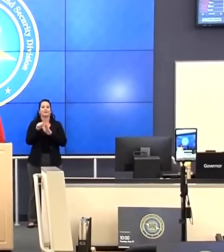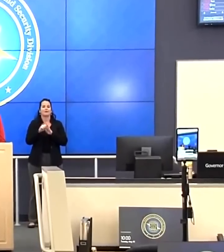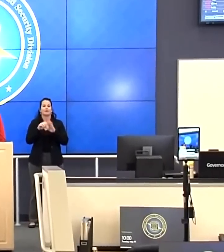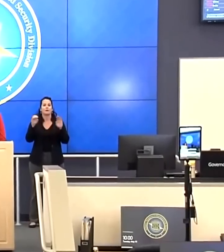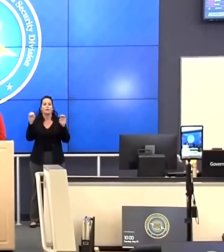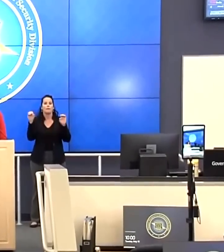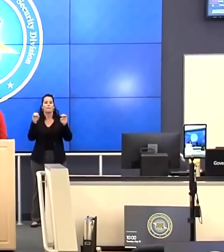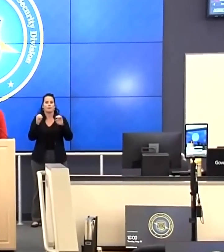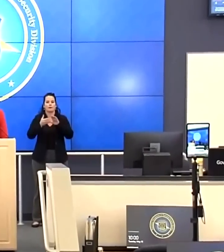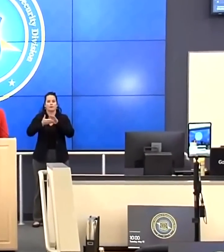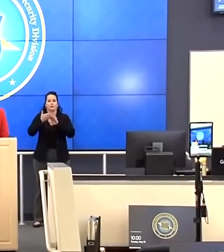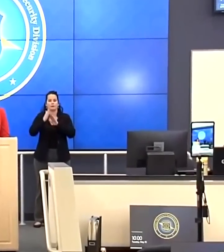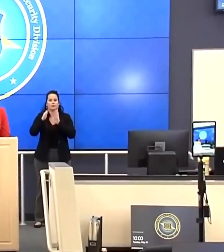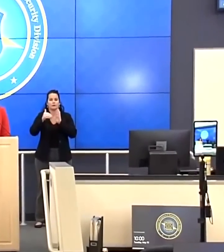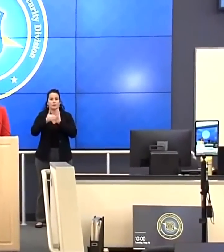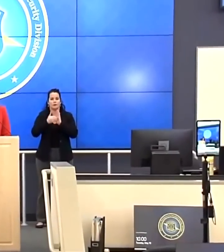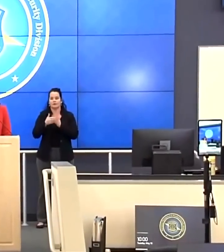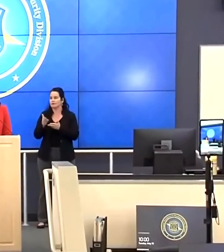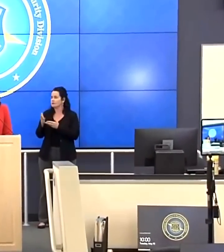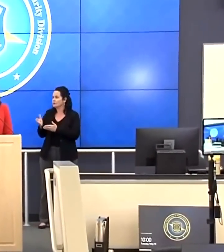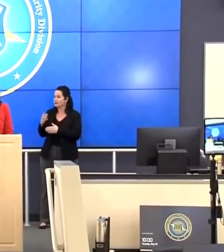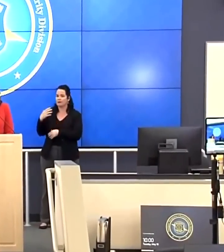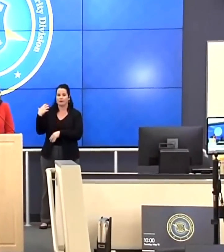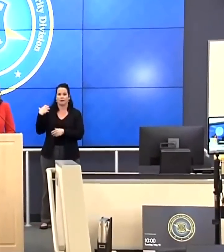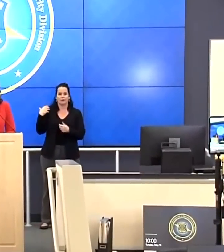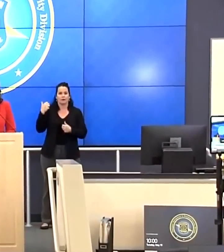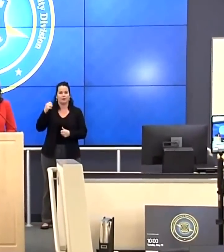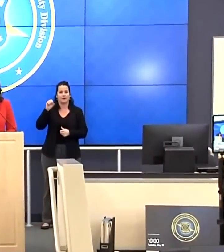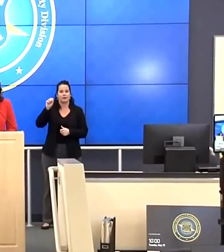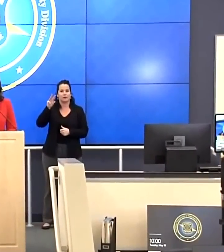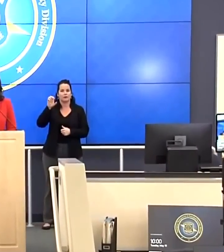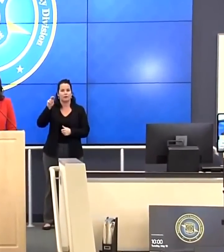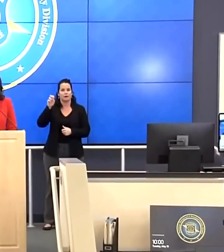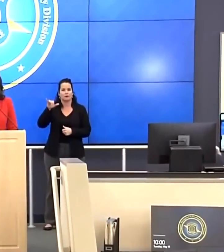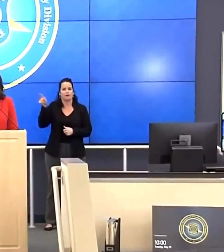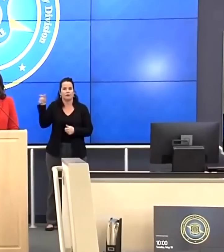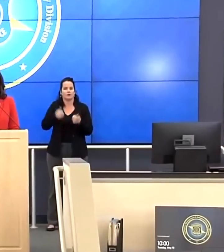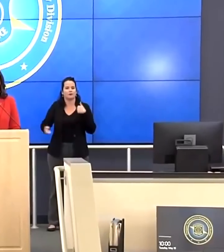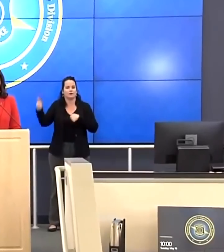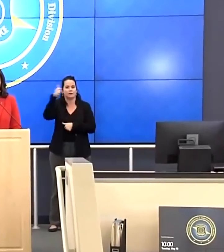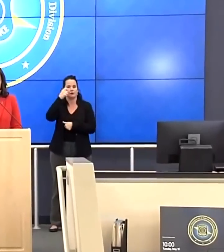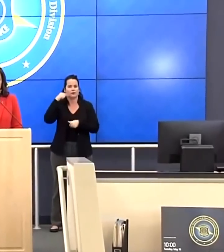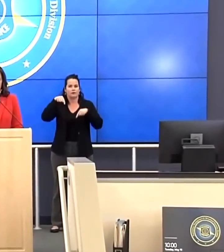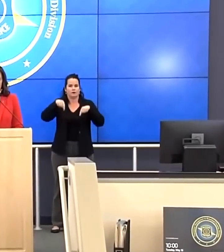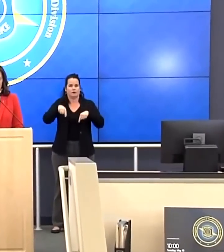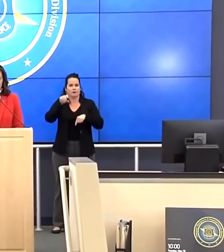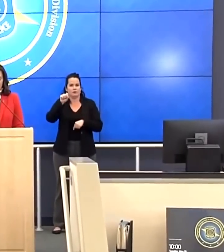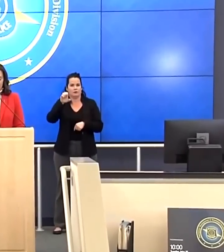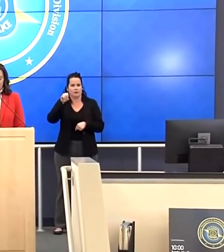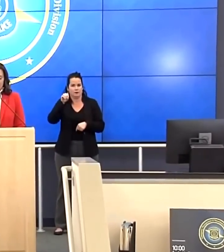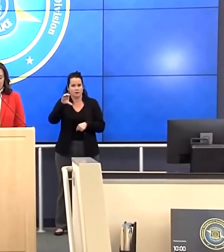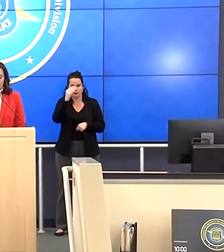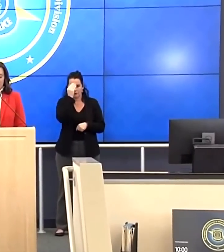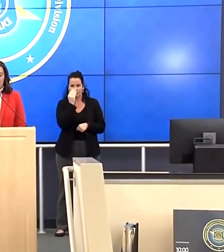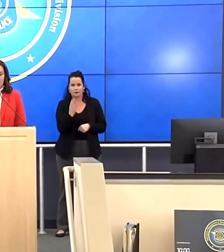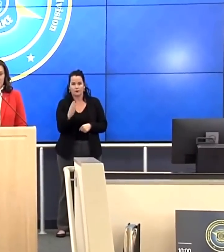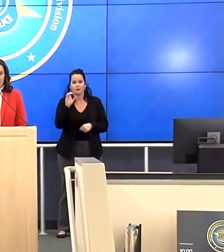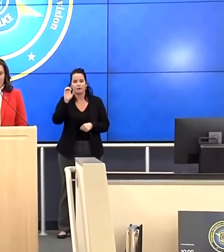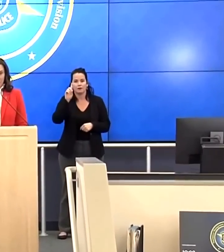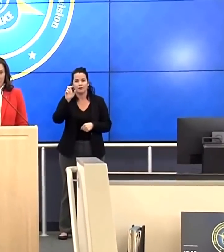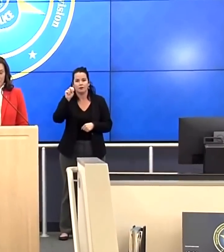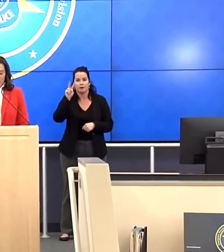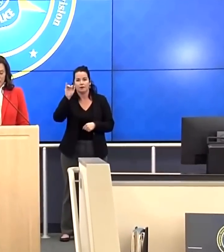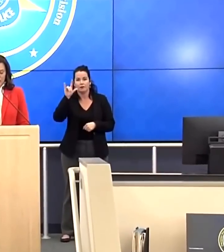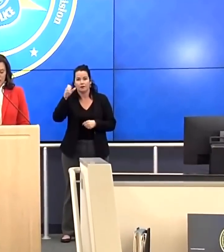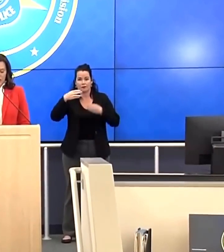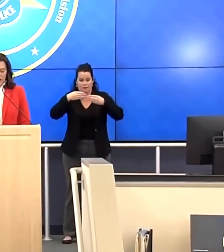Sweeney, who is the head of the State Emergency Operations Center. Today, the Edenville and Sanford dams in Midland